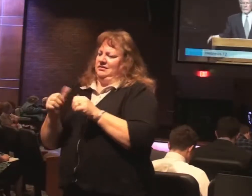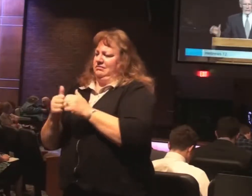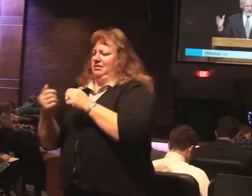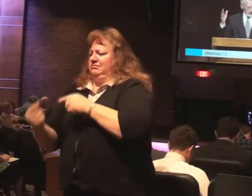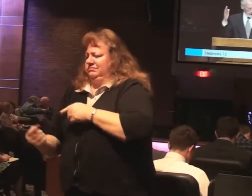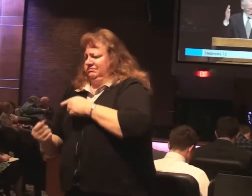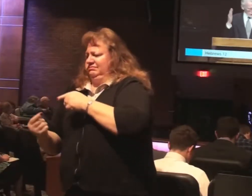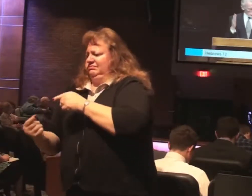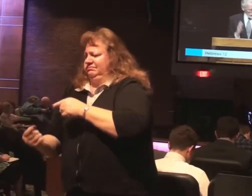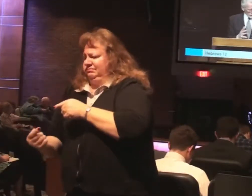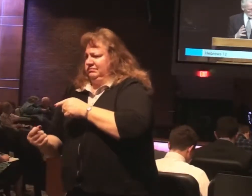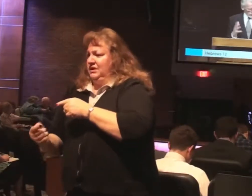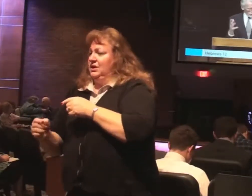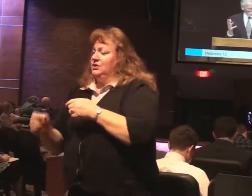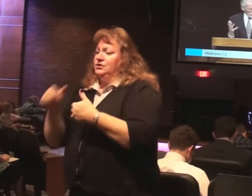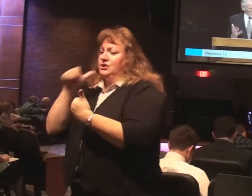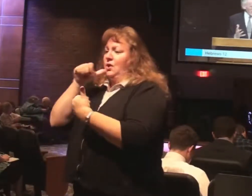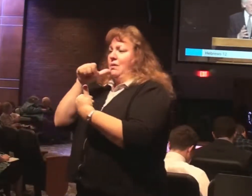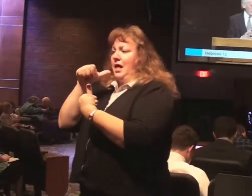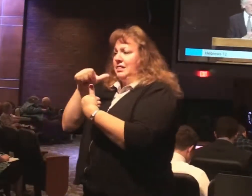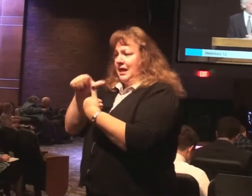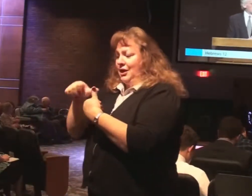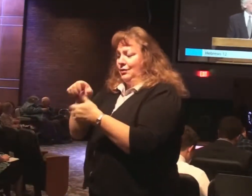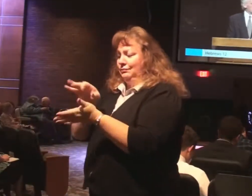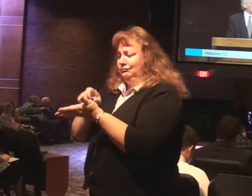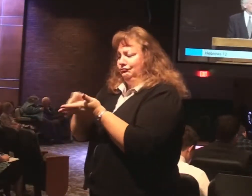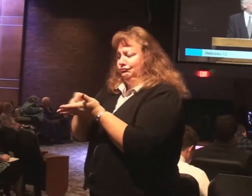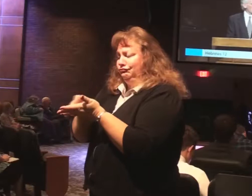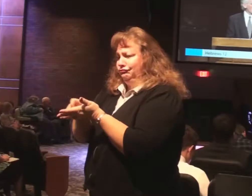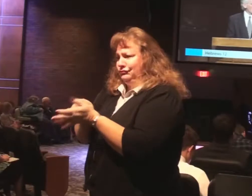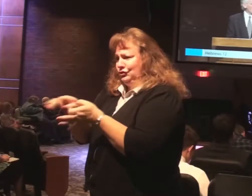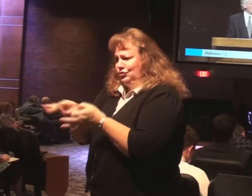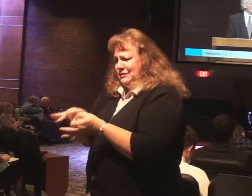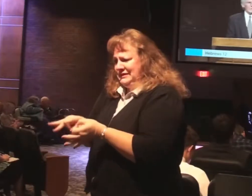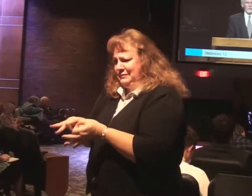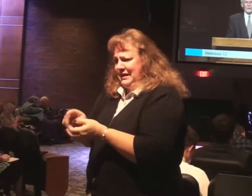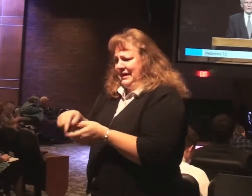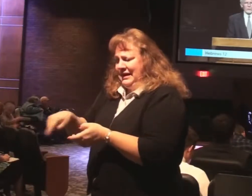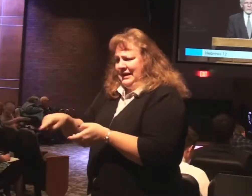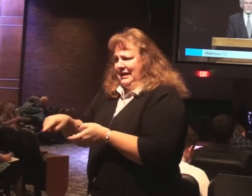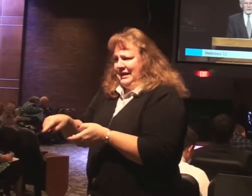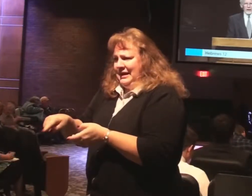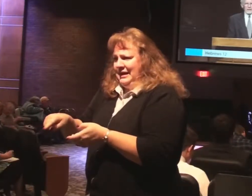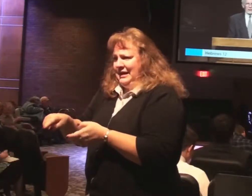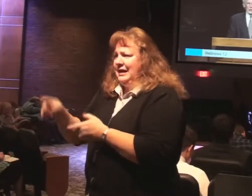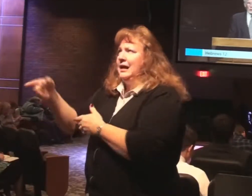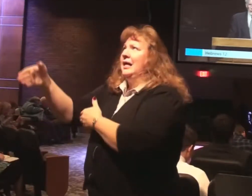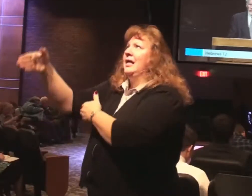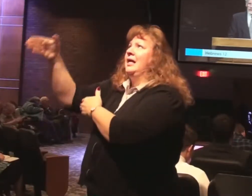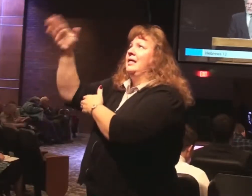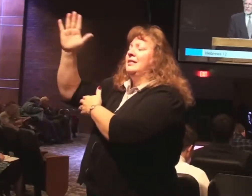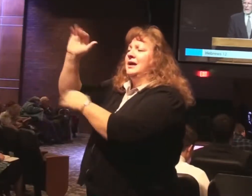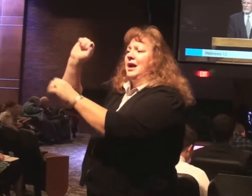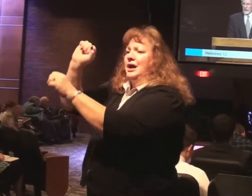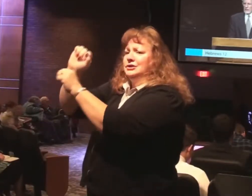is written to explain that the focal point of God's work in salvation